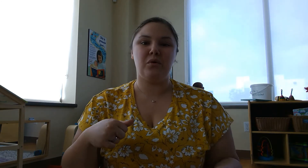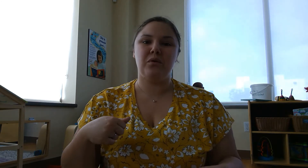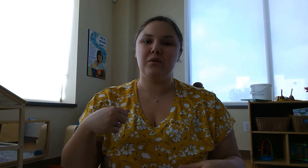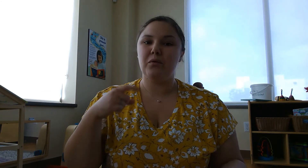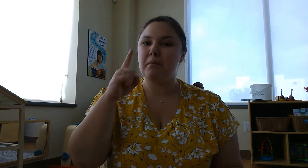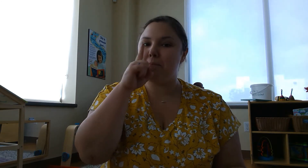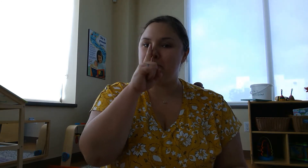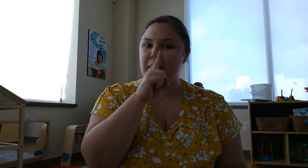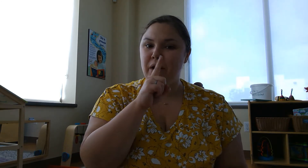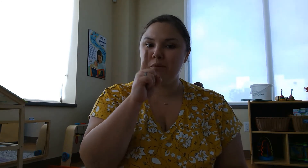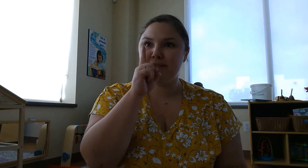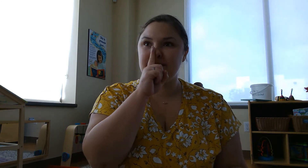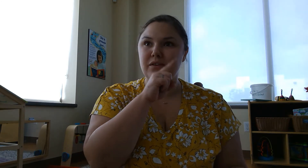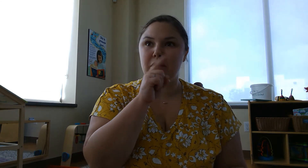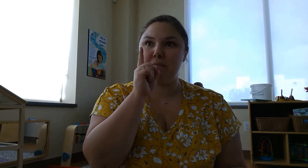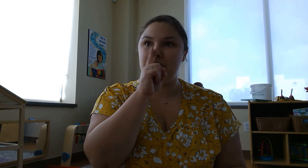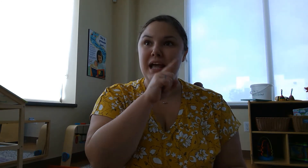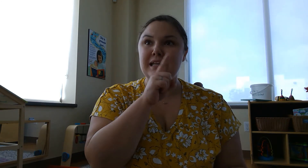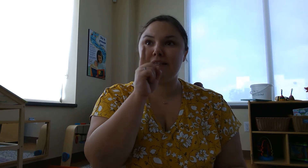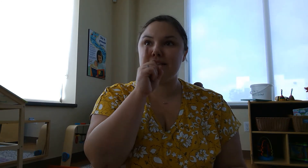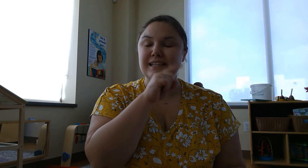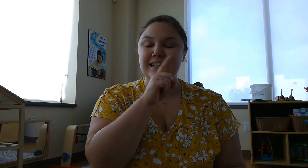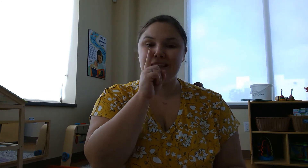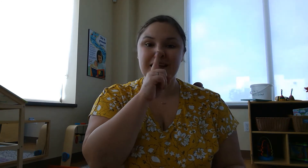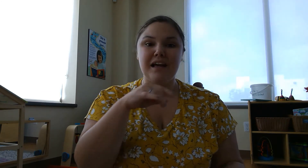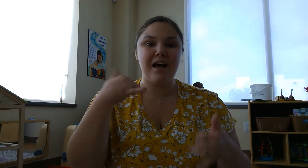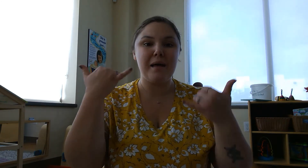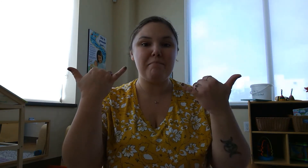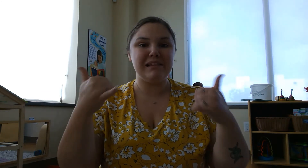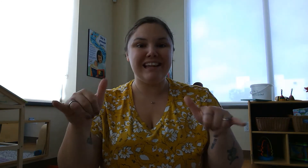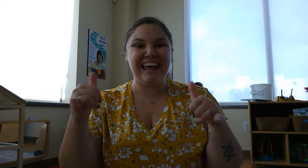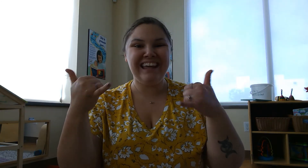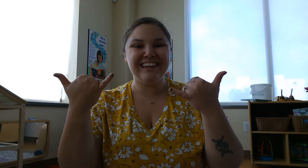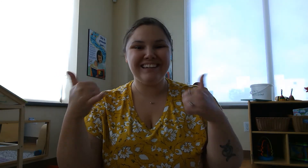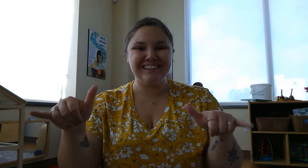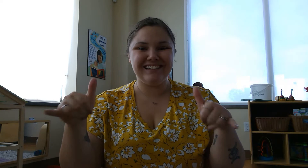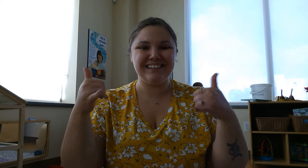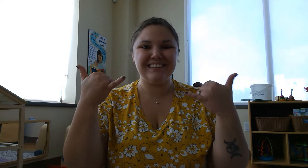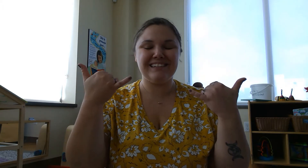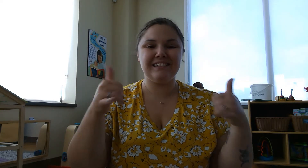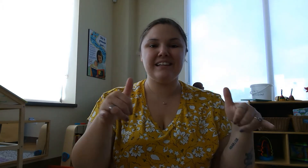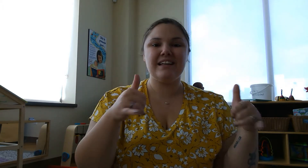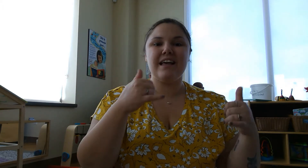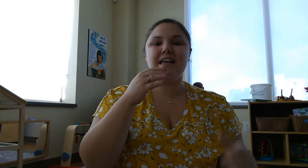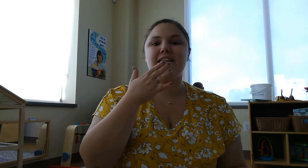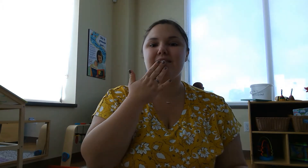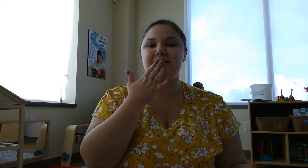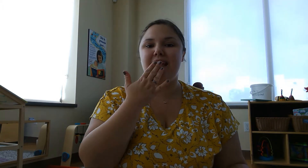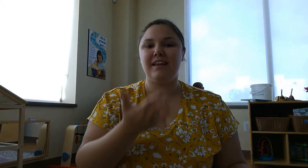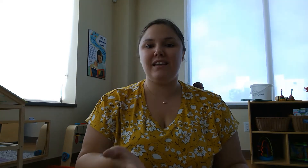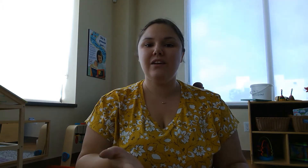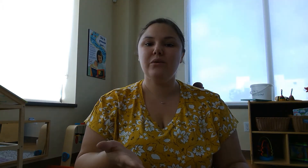So mouse, mice, play, thank you,